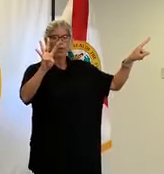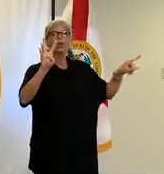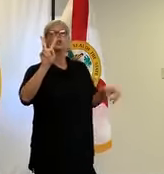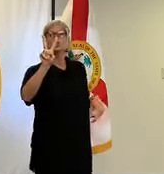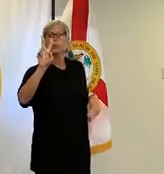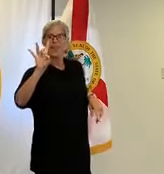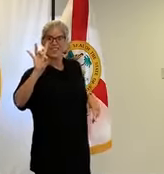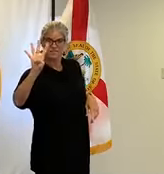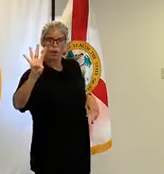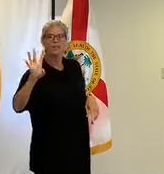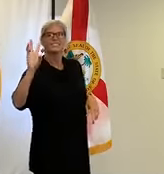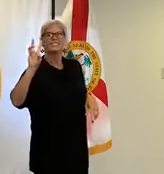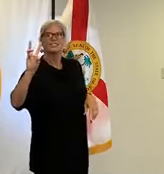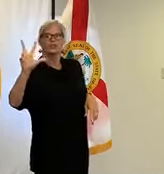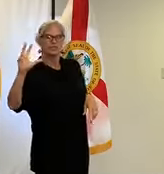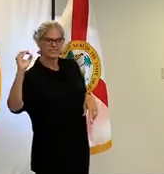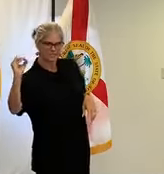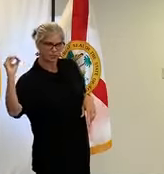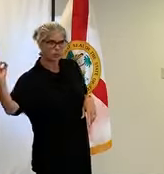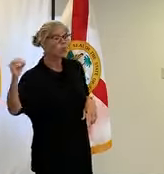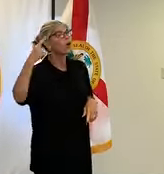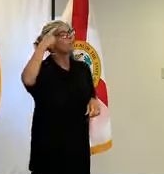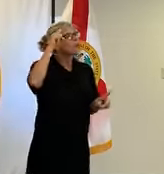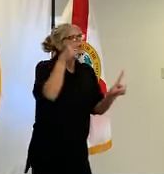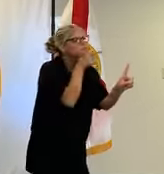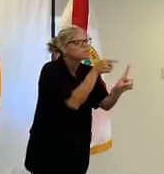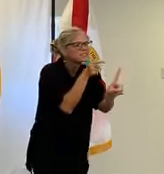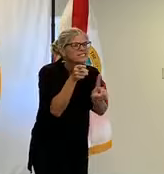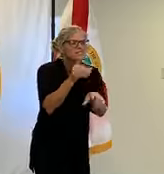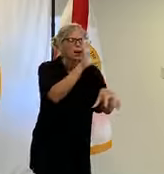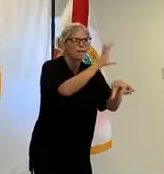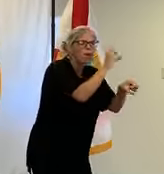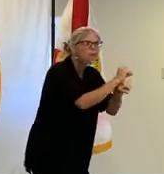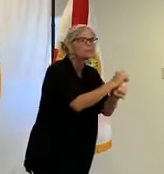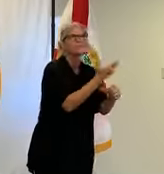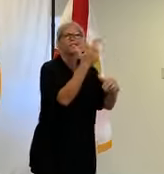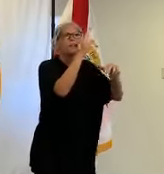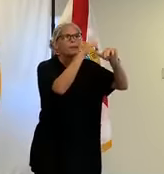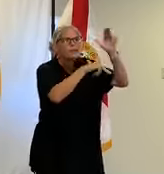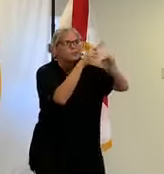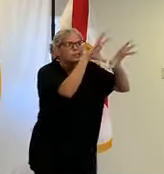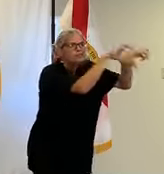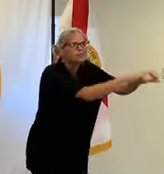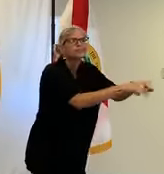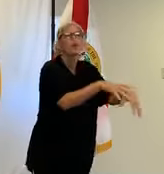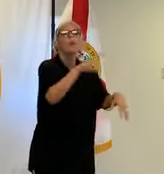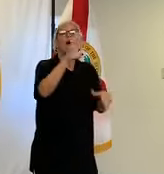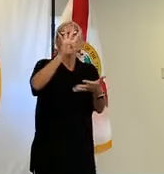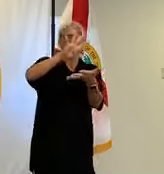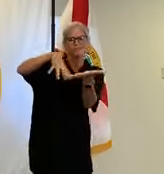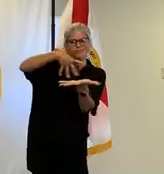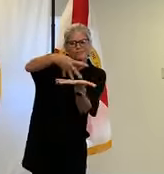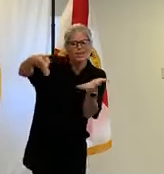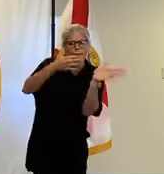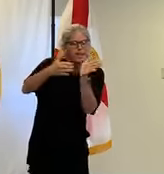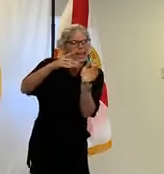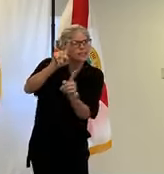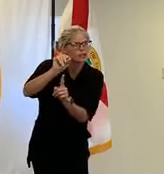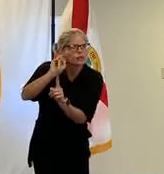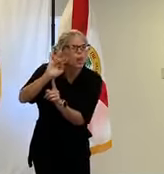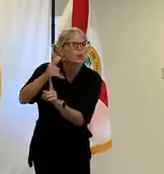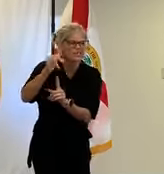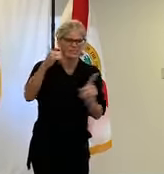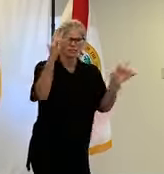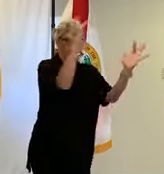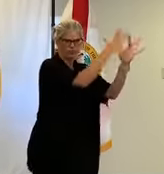any specific department out there such as building planning and zoning and so forth now moving on to the tax collector just